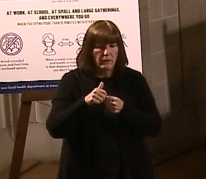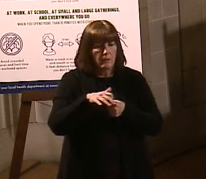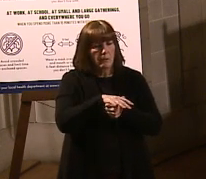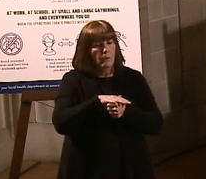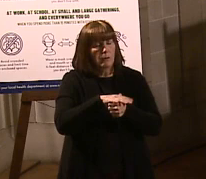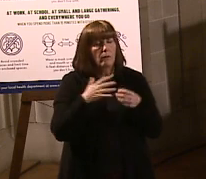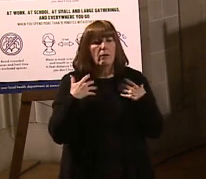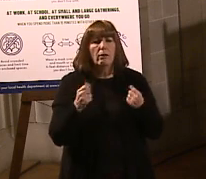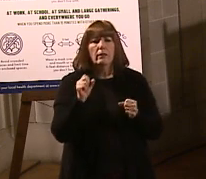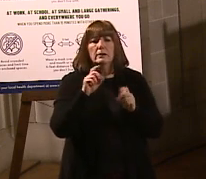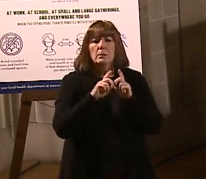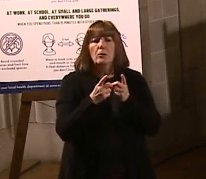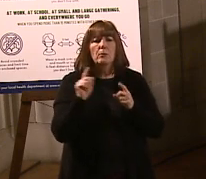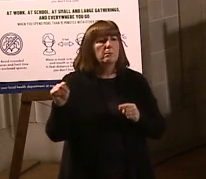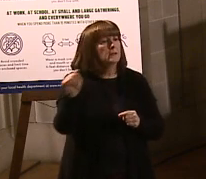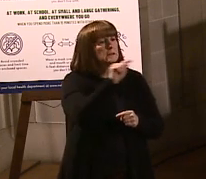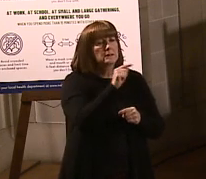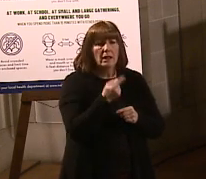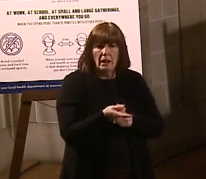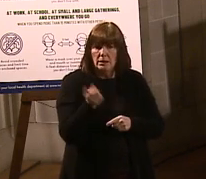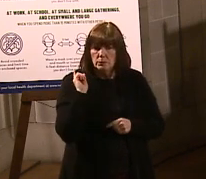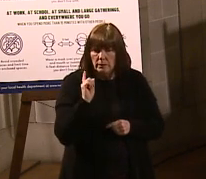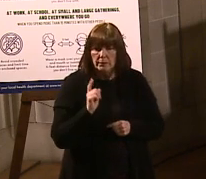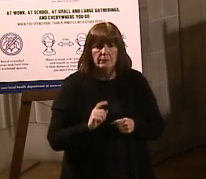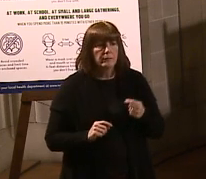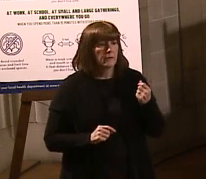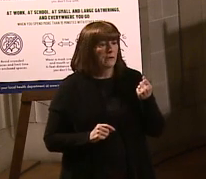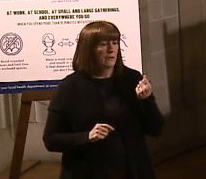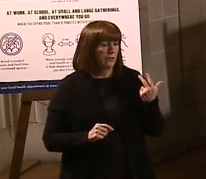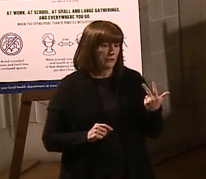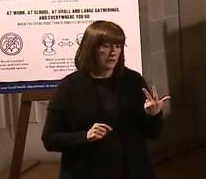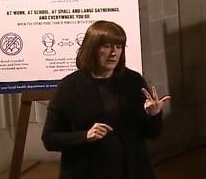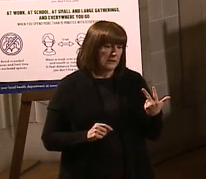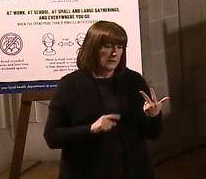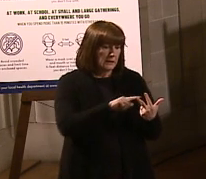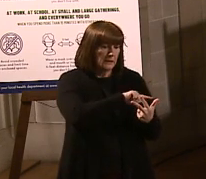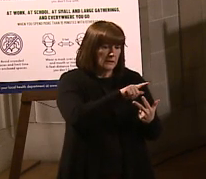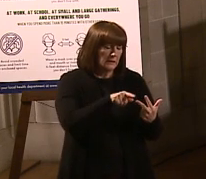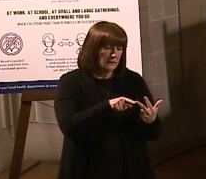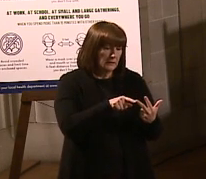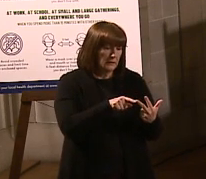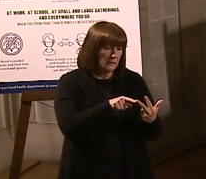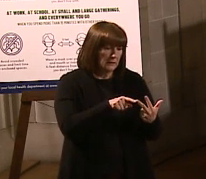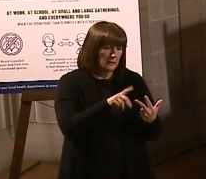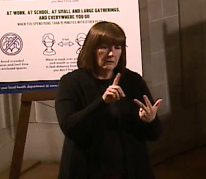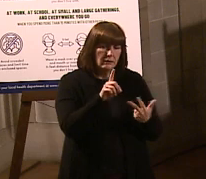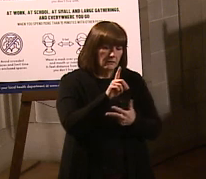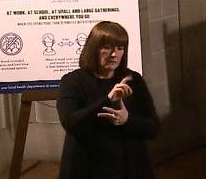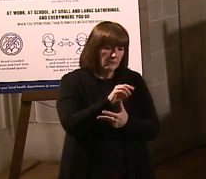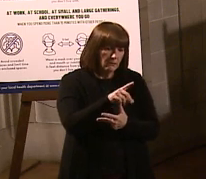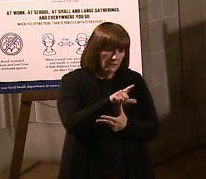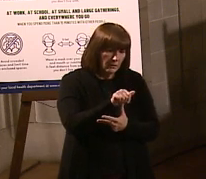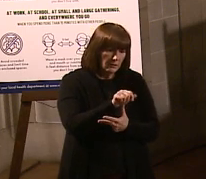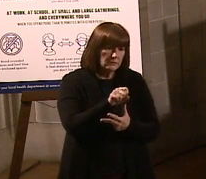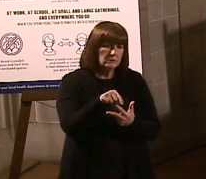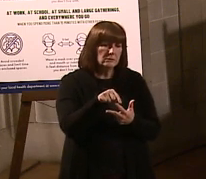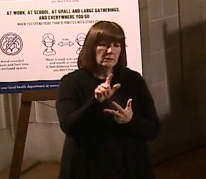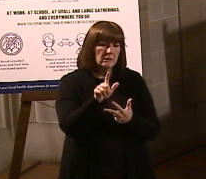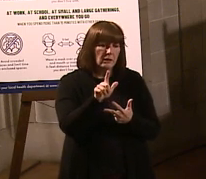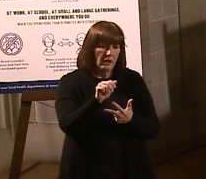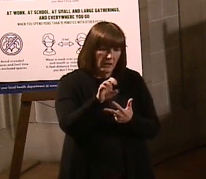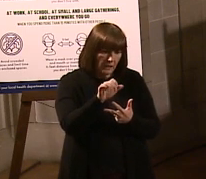last week, I know, for example, the three health departments that were talking, the Douglas County, Lincoln